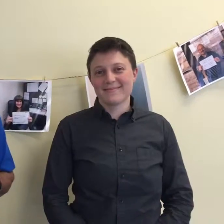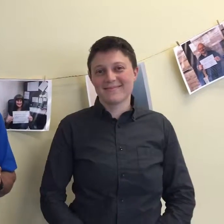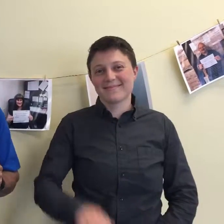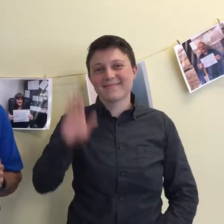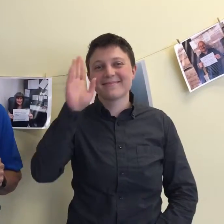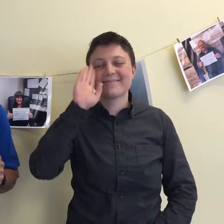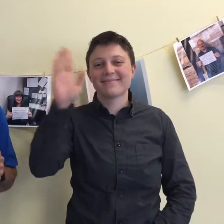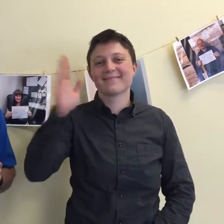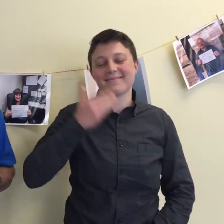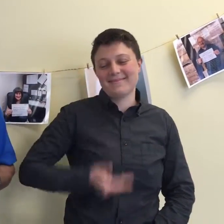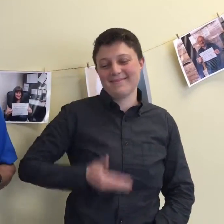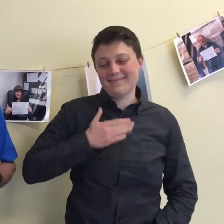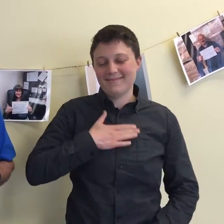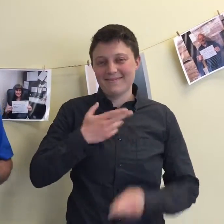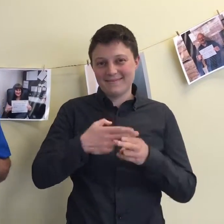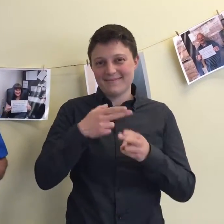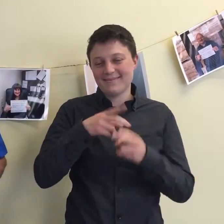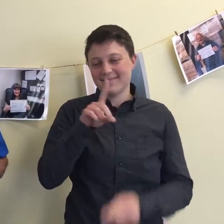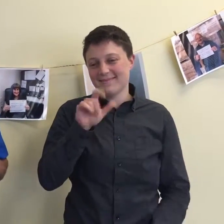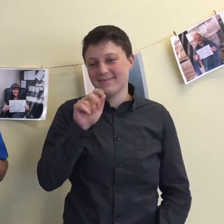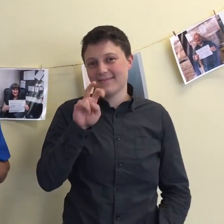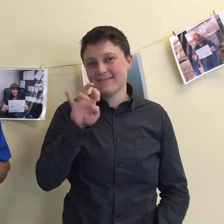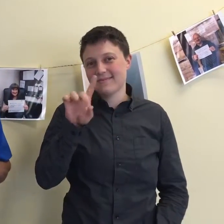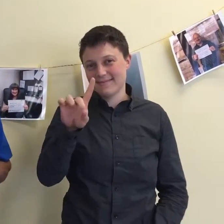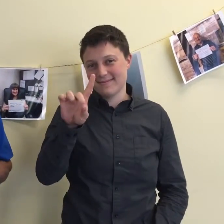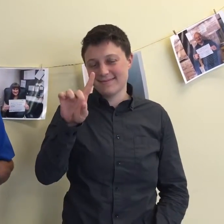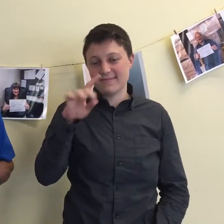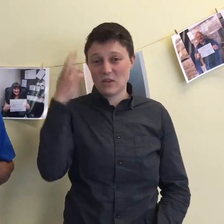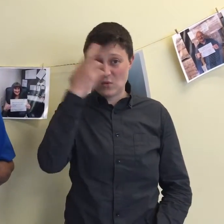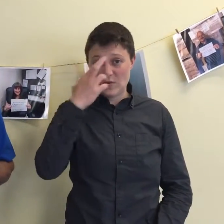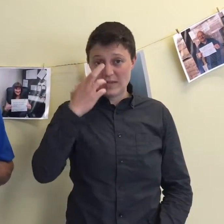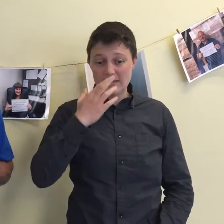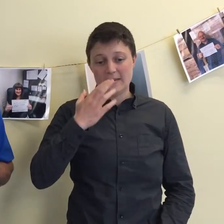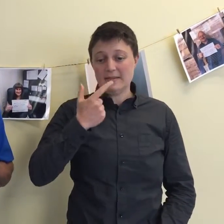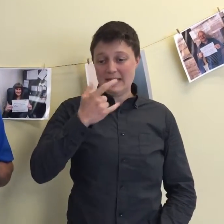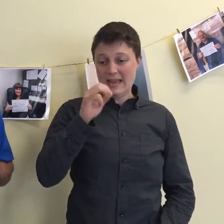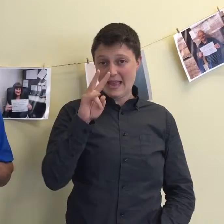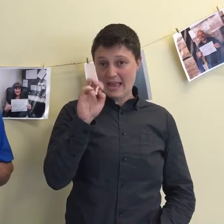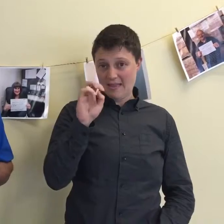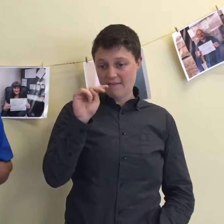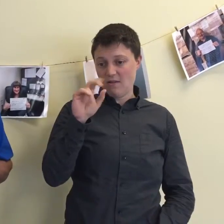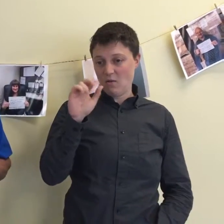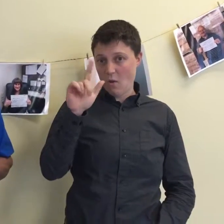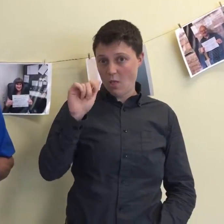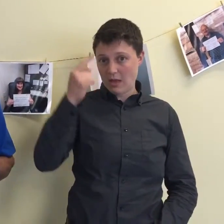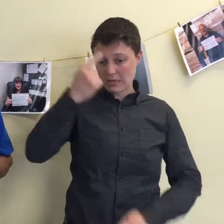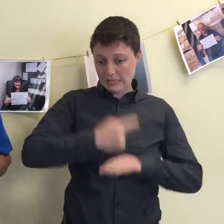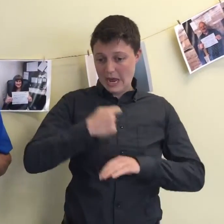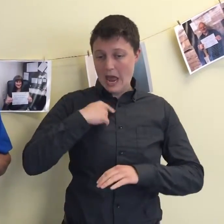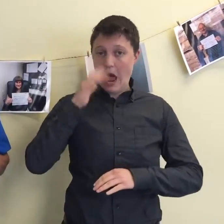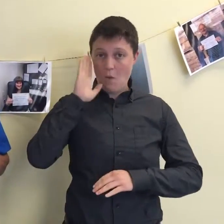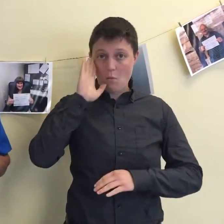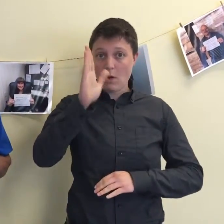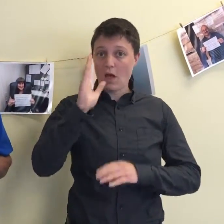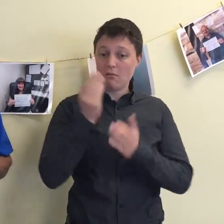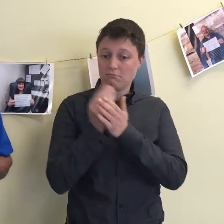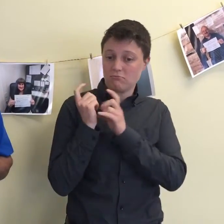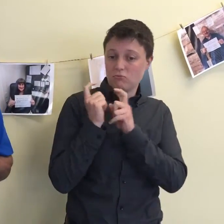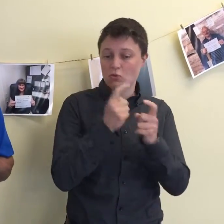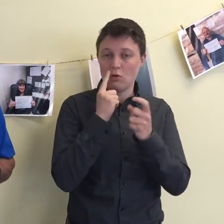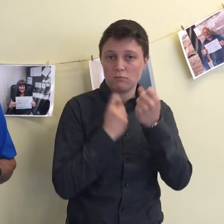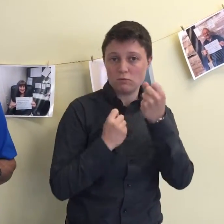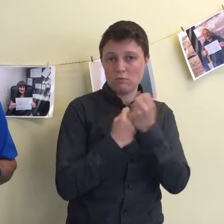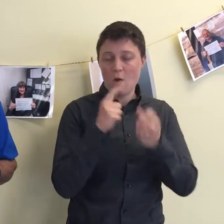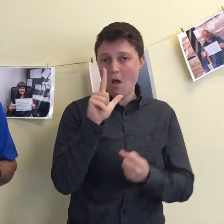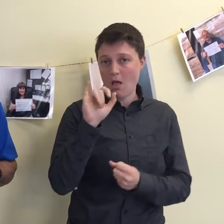Hi, I'm David, and the reason why I give to the Lighthouse on Give Nola Day is because I'm an 11-year